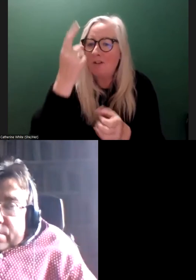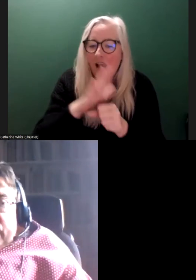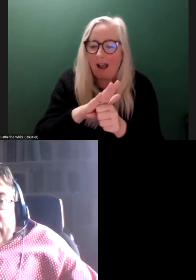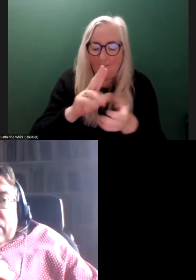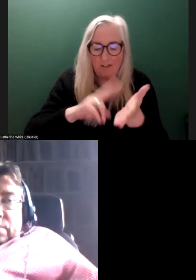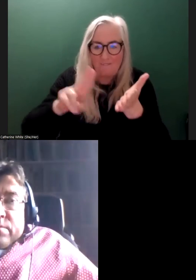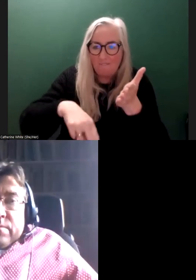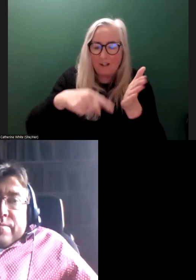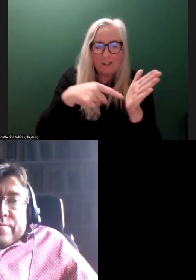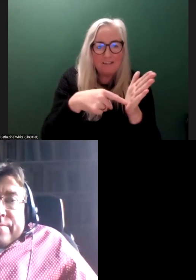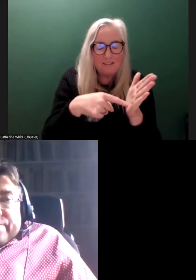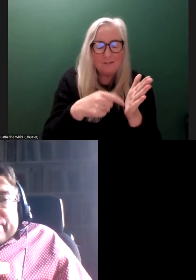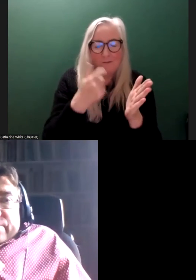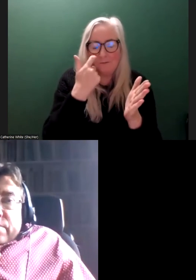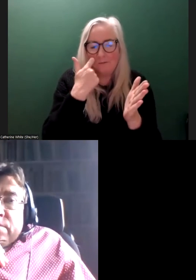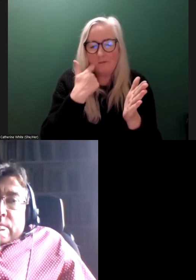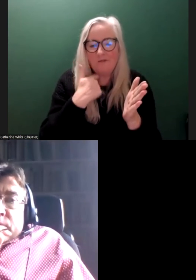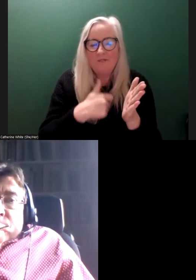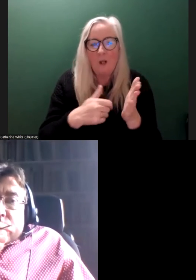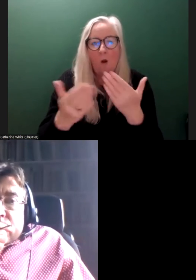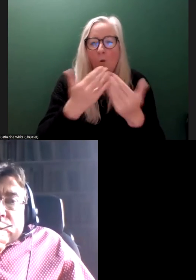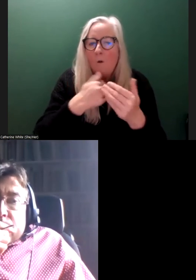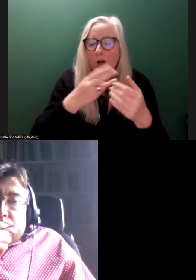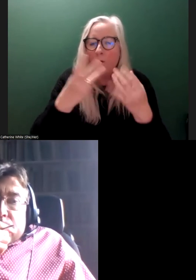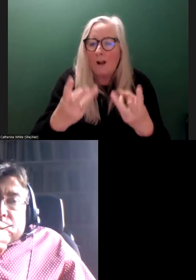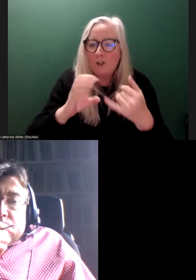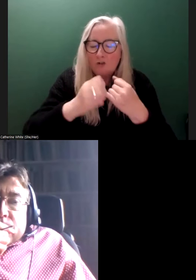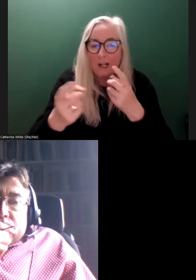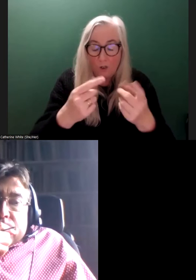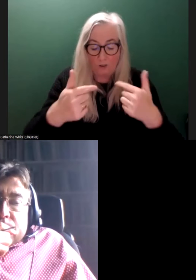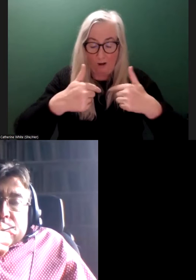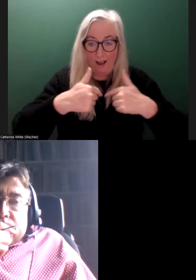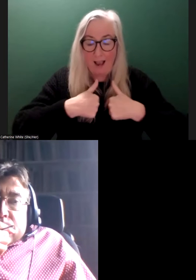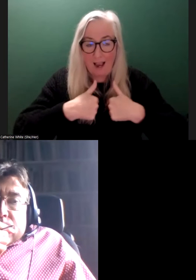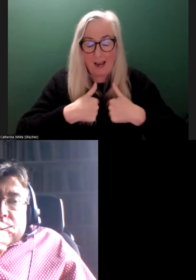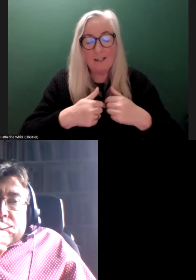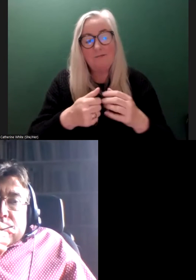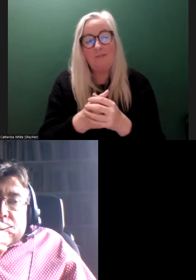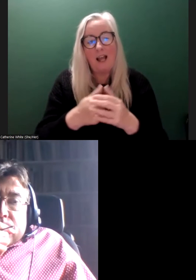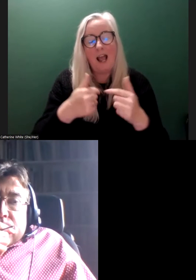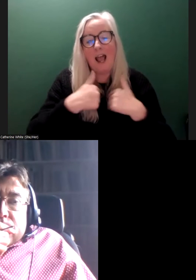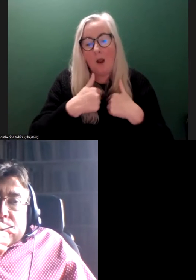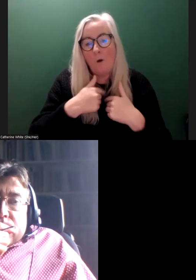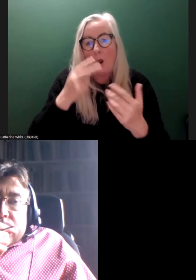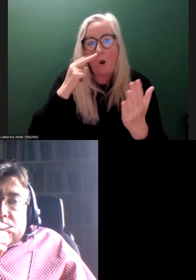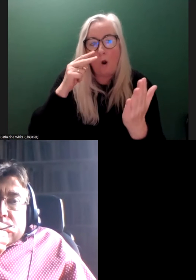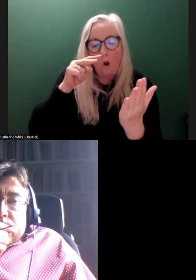you know, of what we're trying to do here. So what I would do is I would look at that and have a